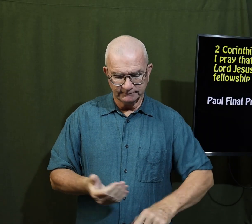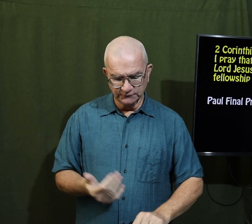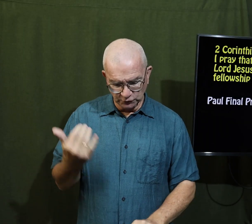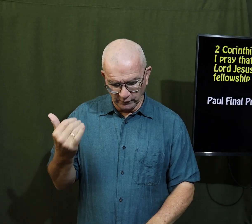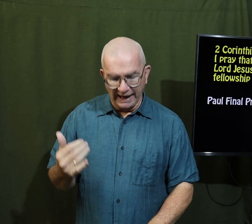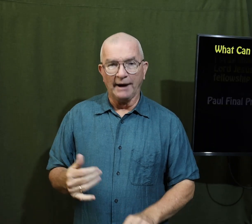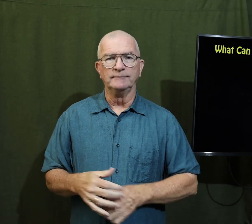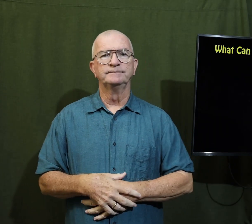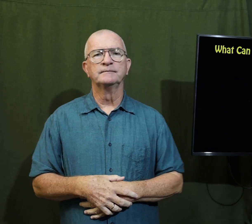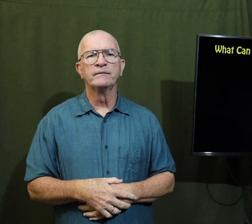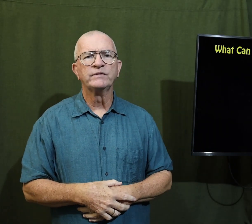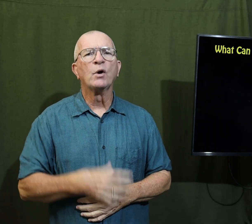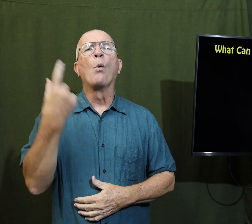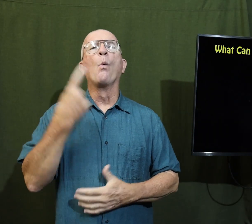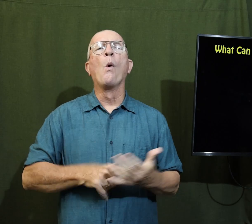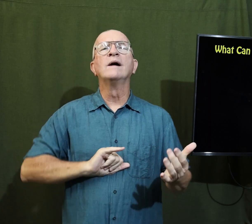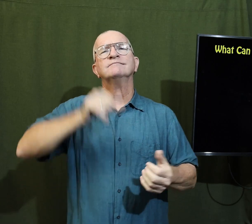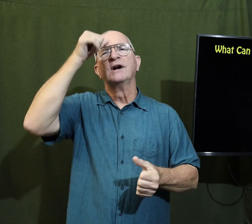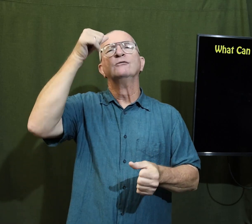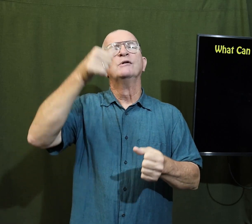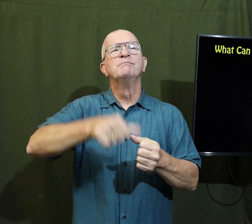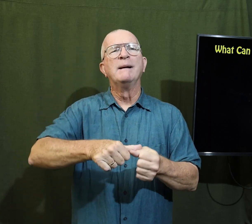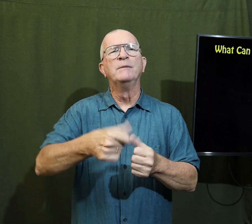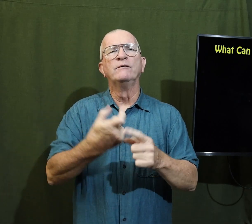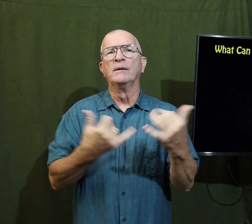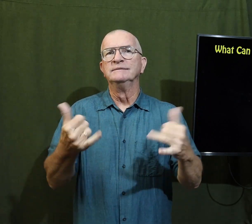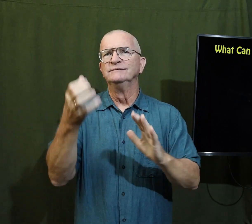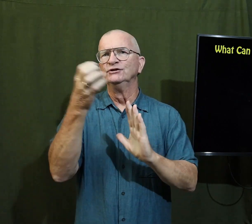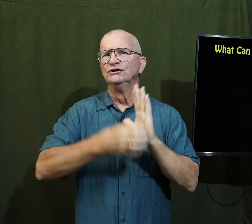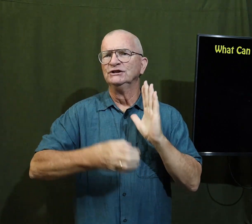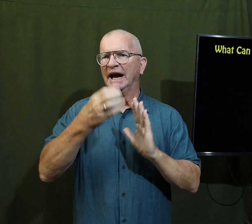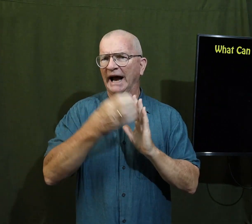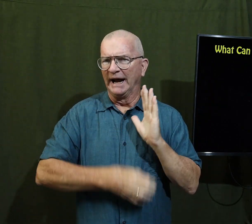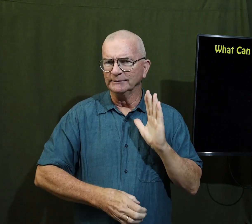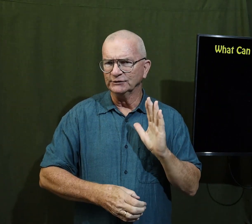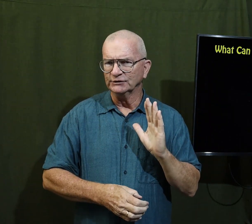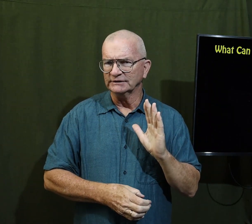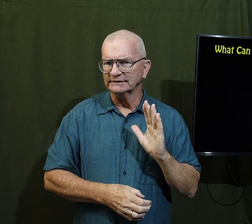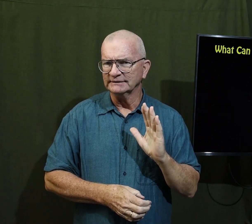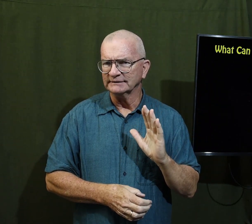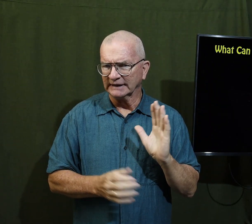all right so what can I remember from this chapter